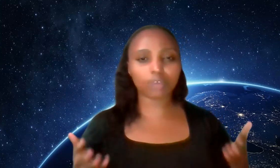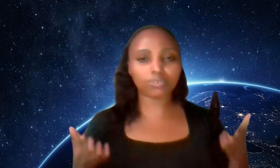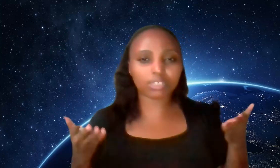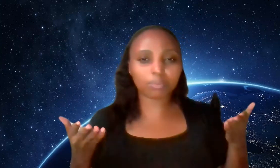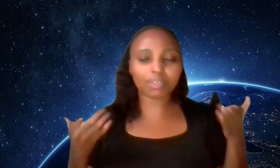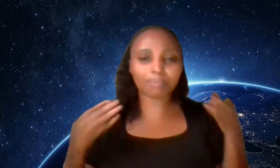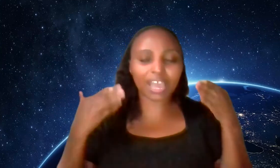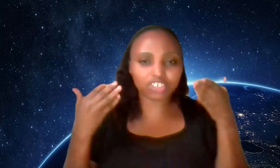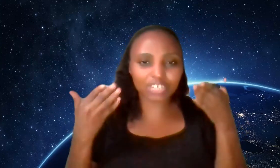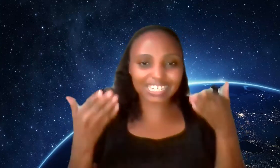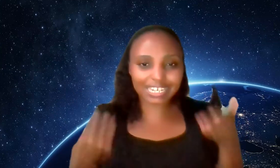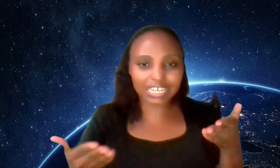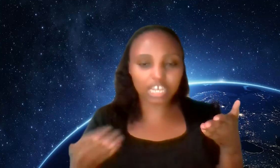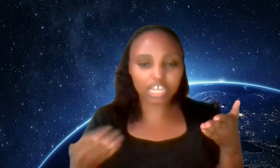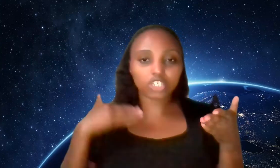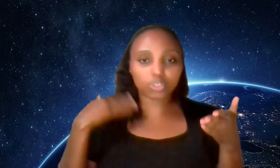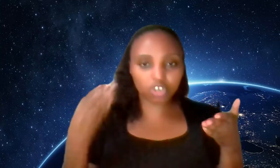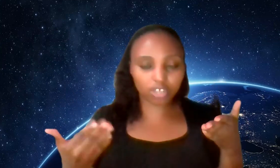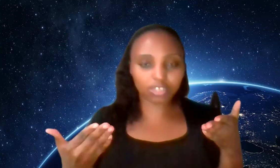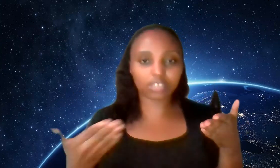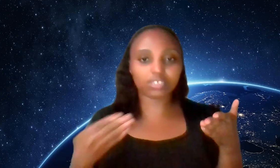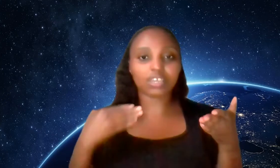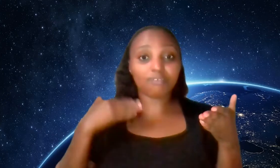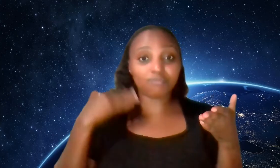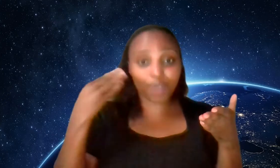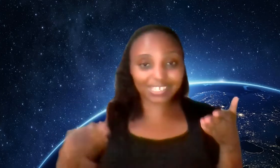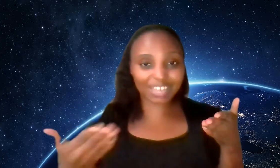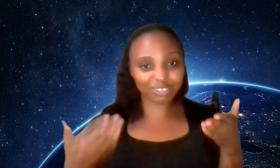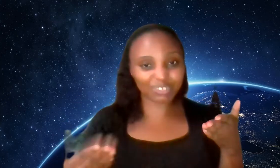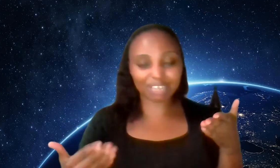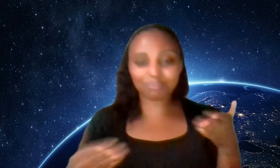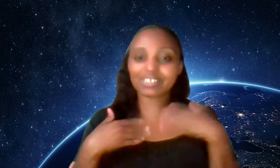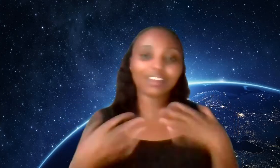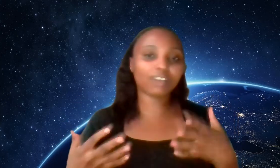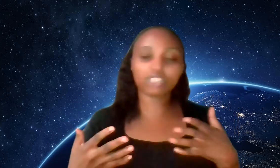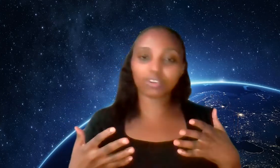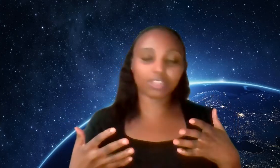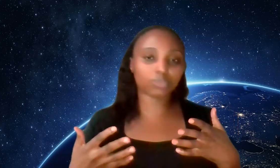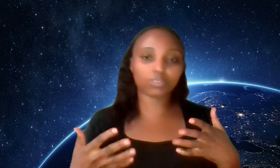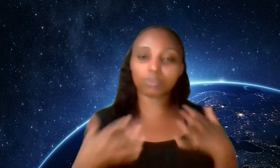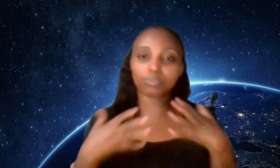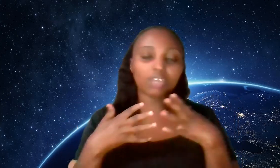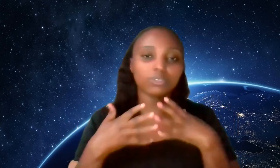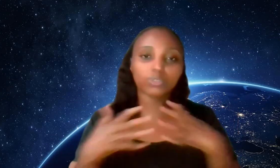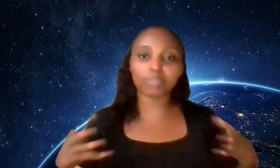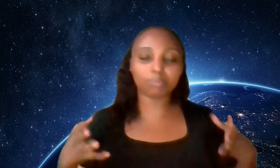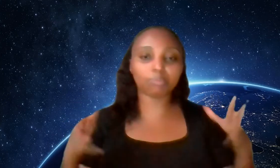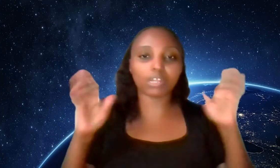out with someone that might actually need to share this voice out to them because I love sharing this with them and there's so many people